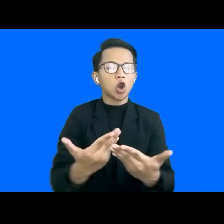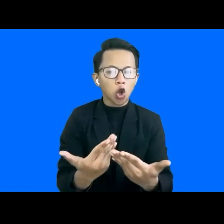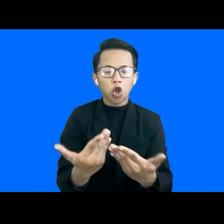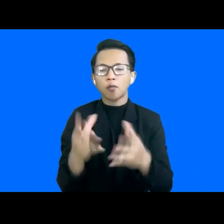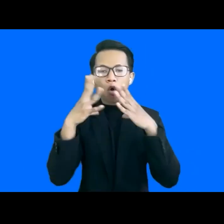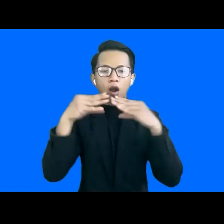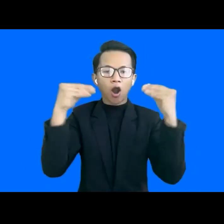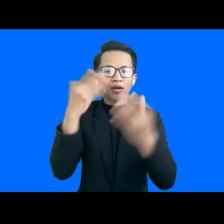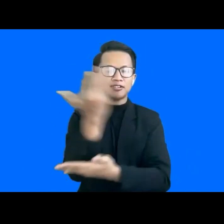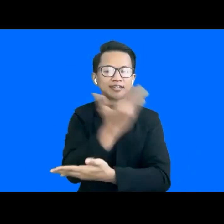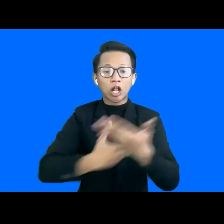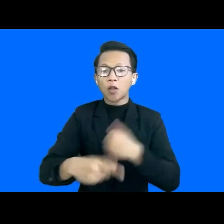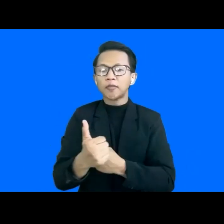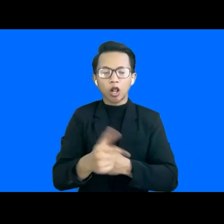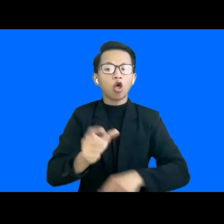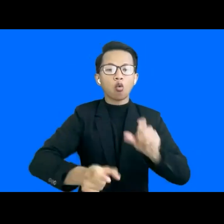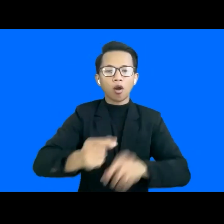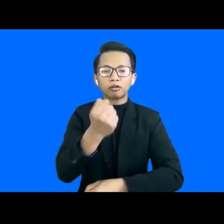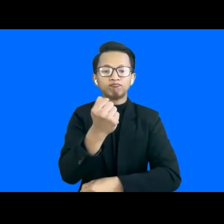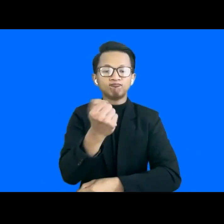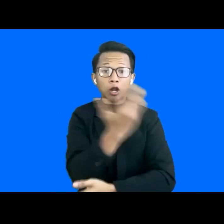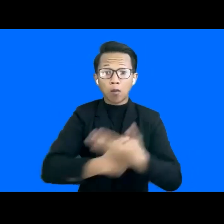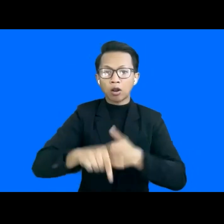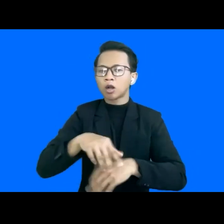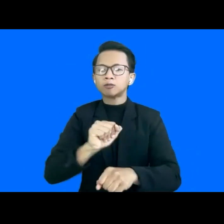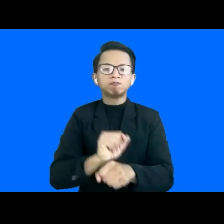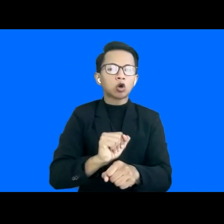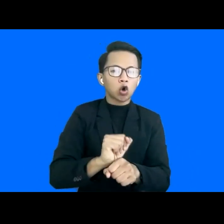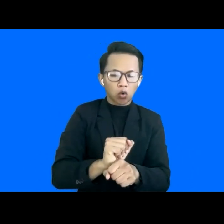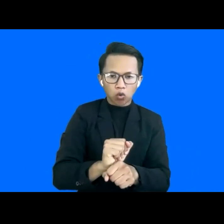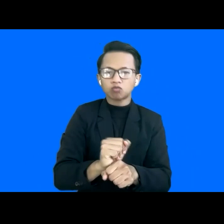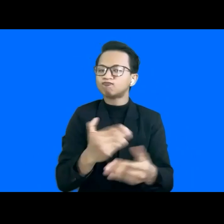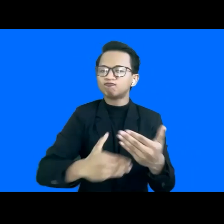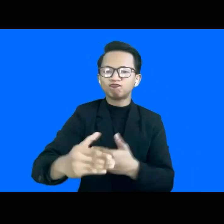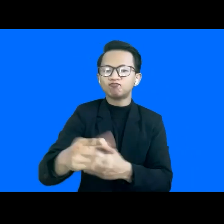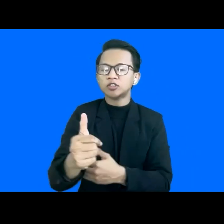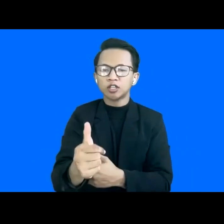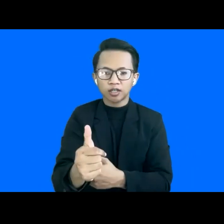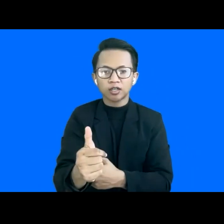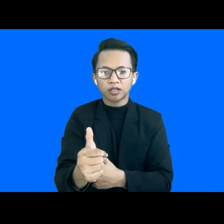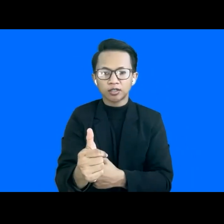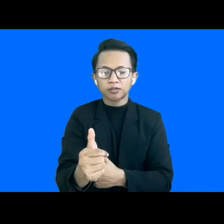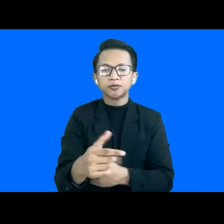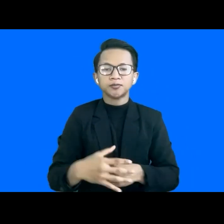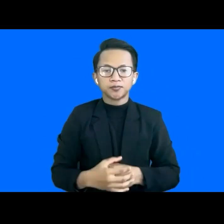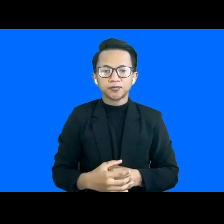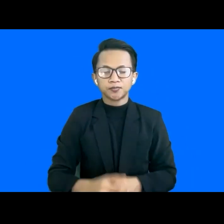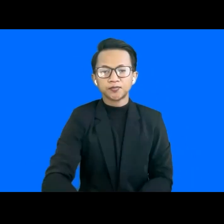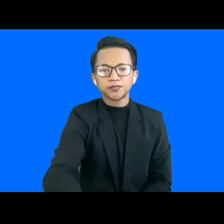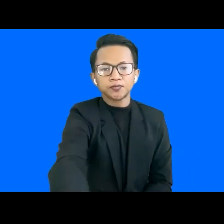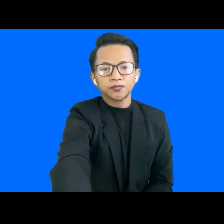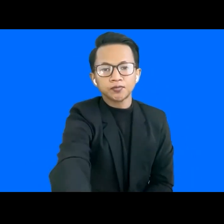they can actually show their talent and show their potential to work with their view not